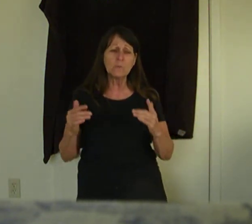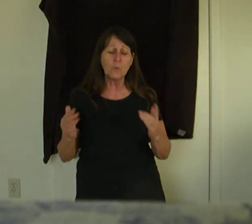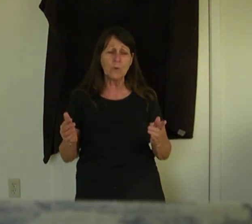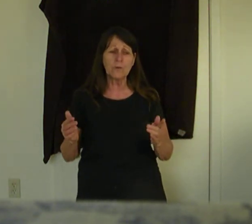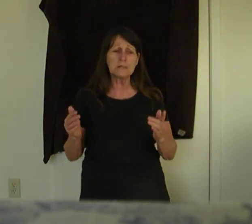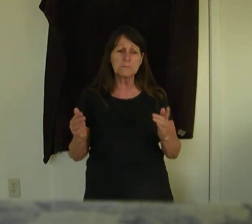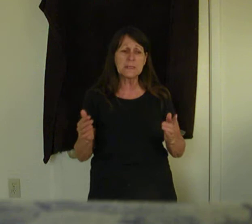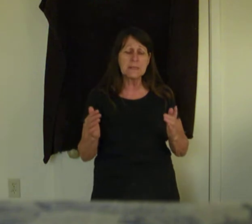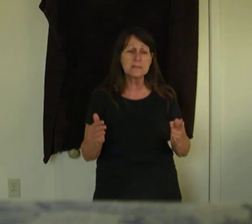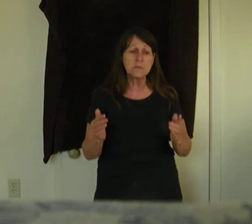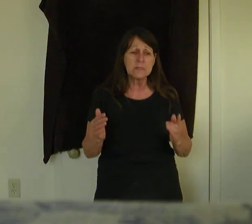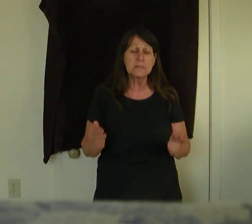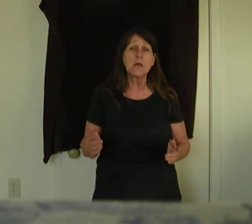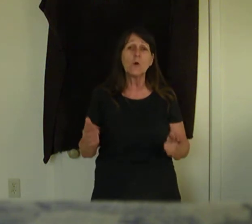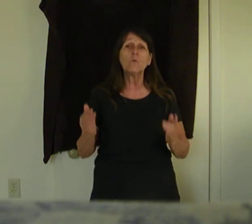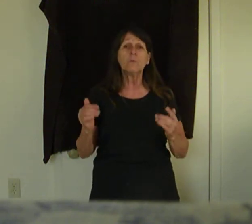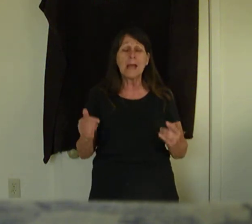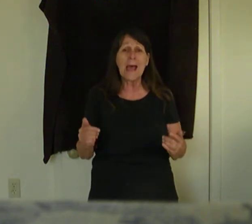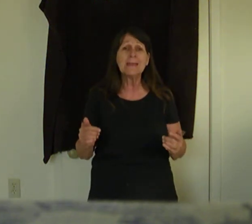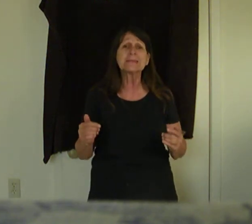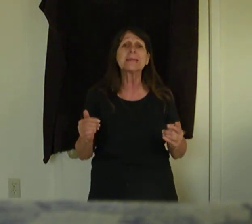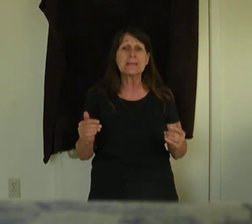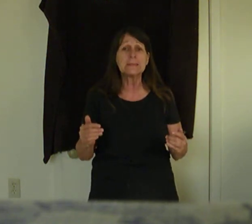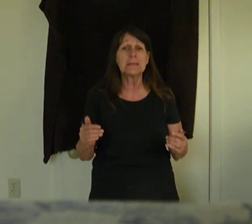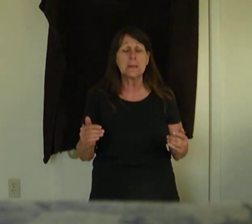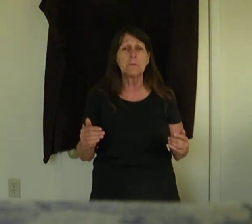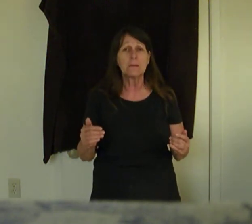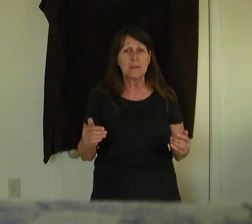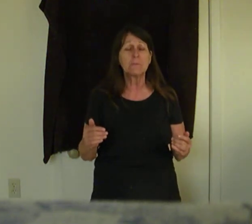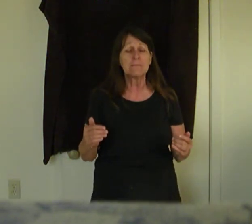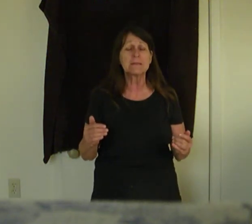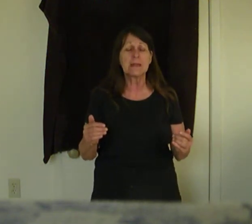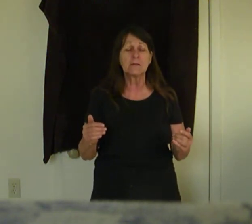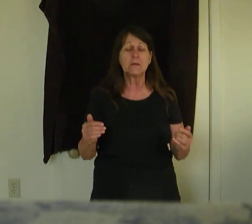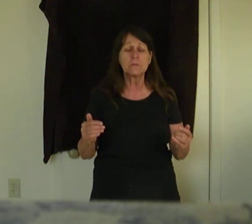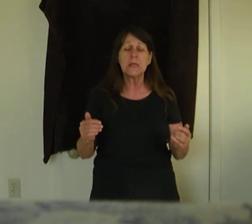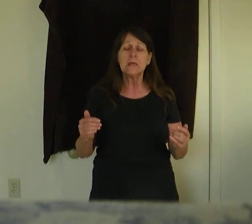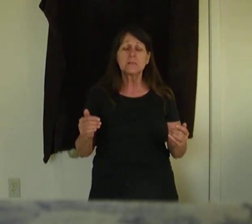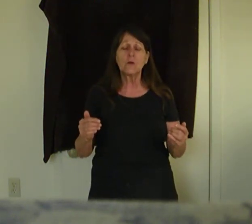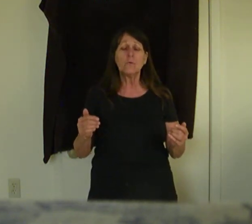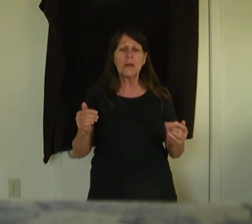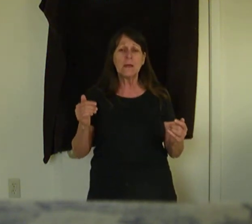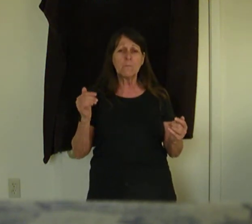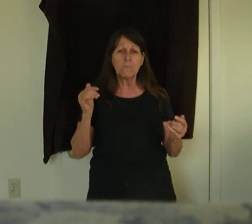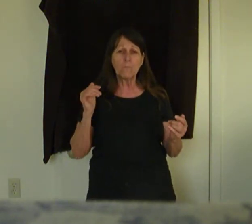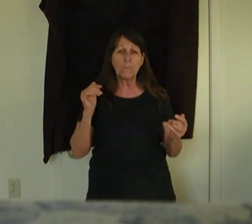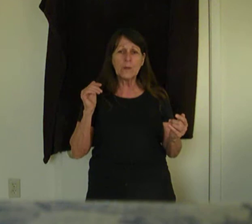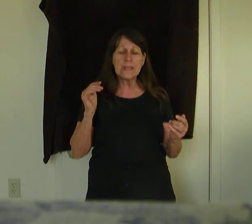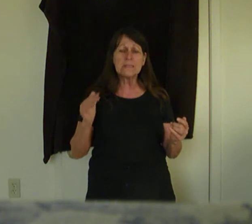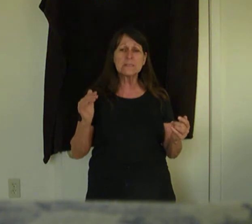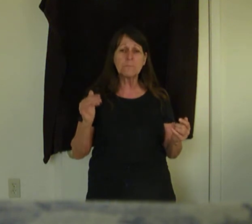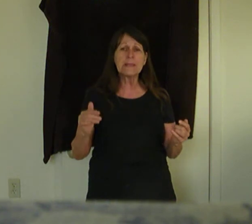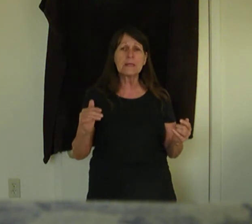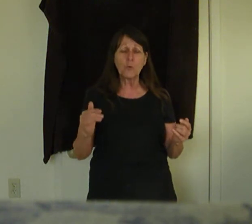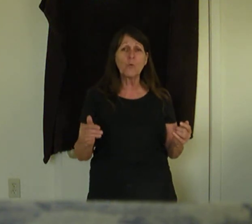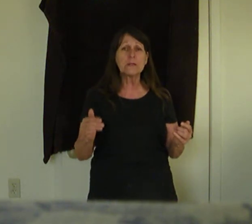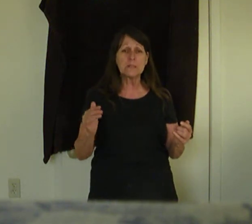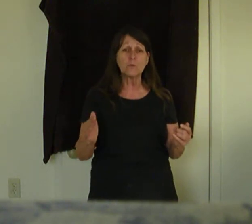word, it's because there is no light in them. I believe that's how it goes. So we need to speak according to the